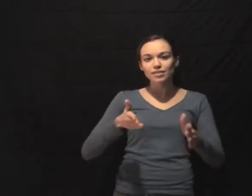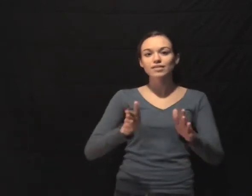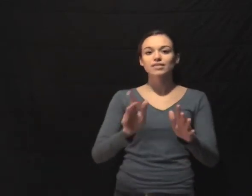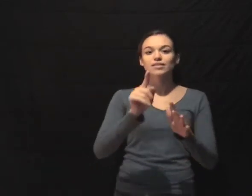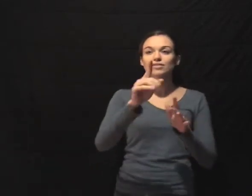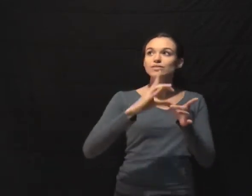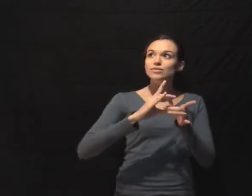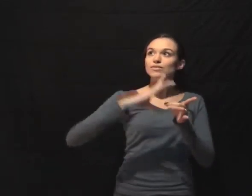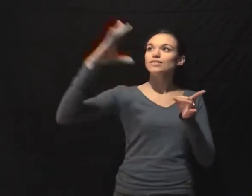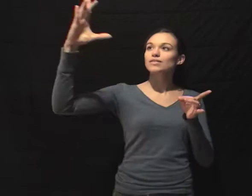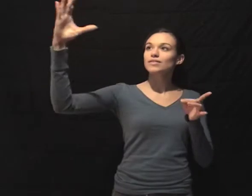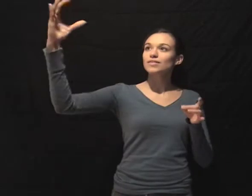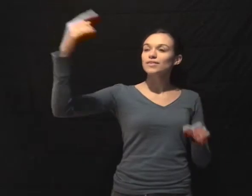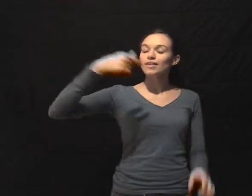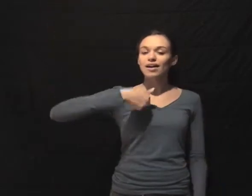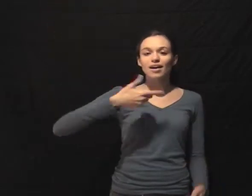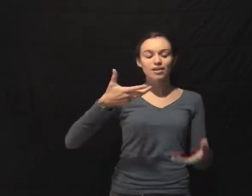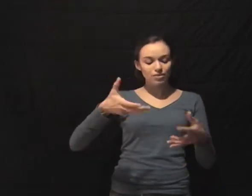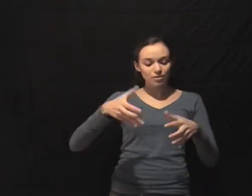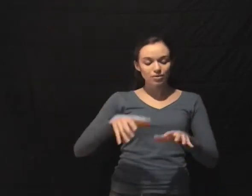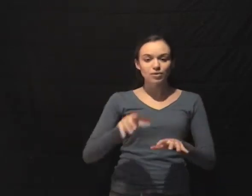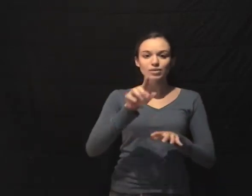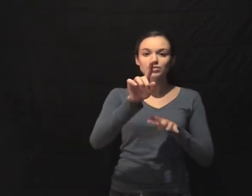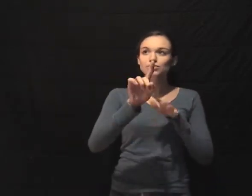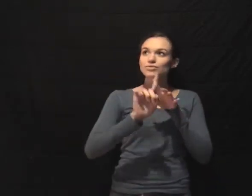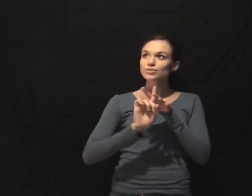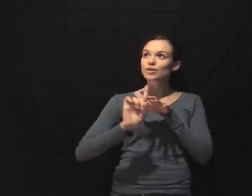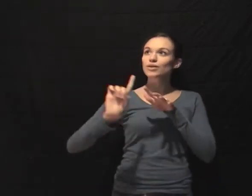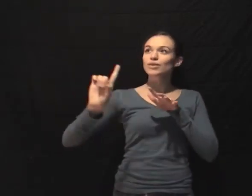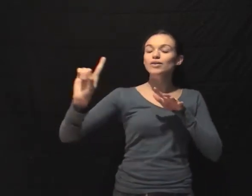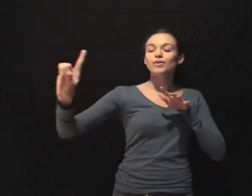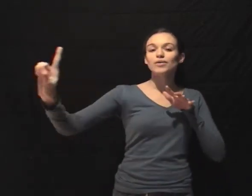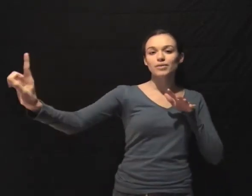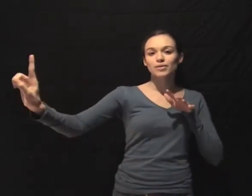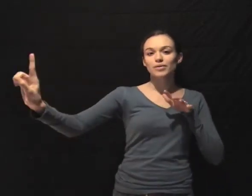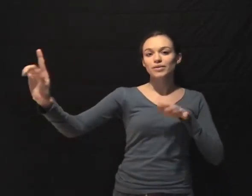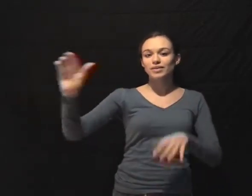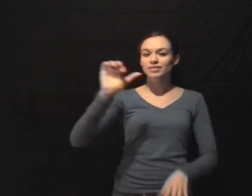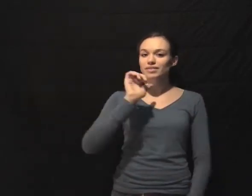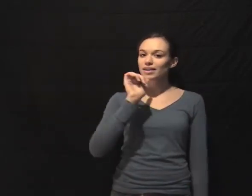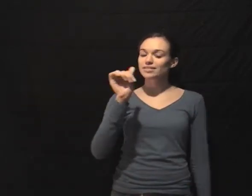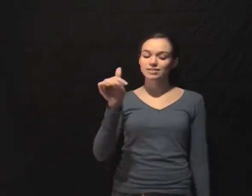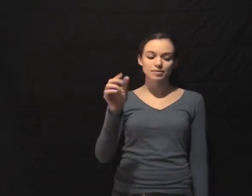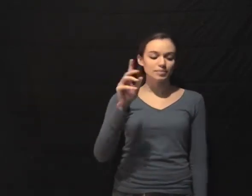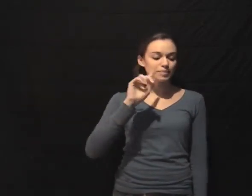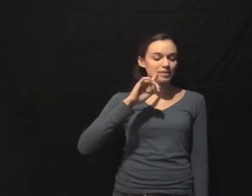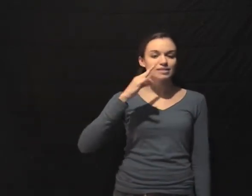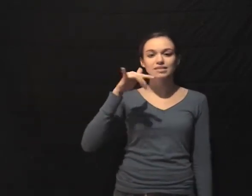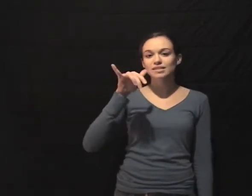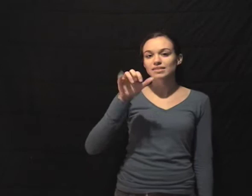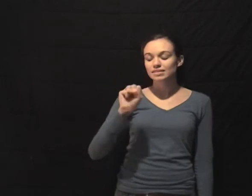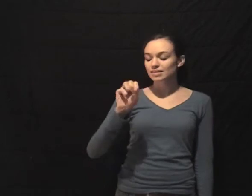go And I won't let you go Not to Mississippi